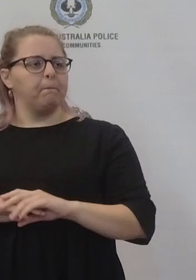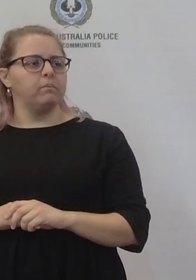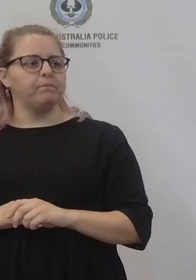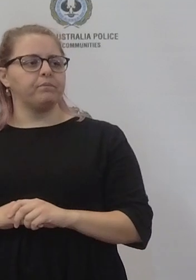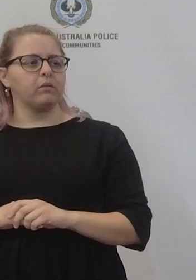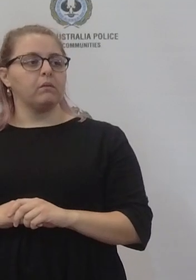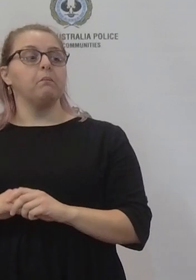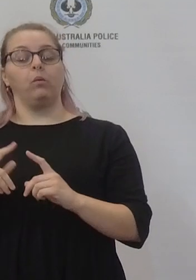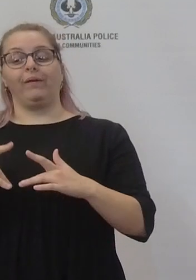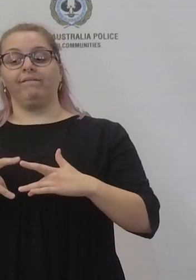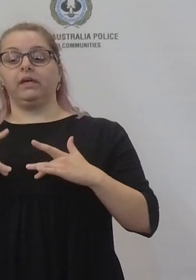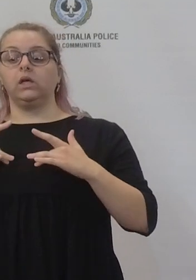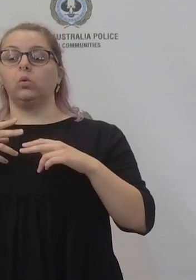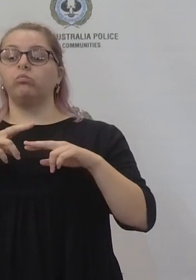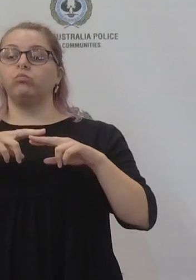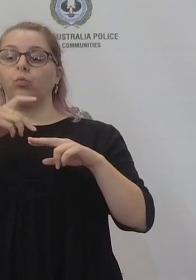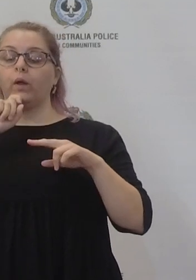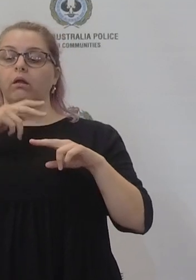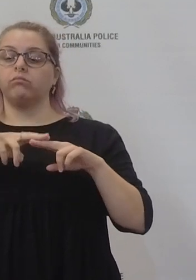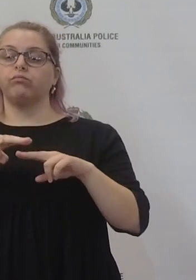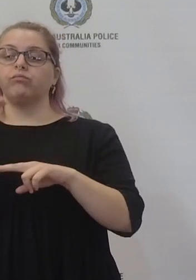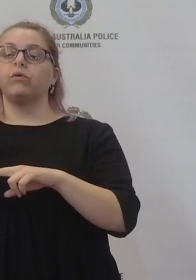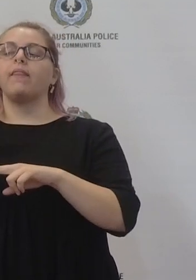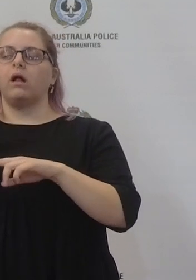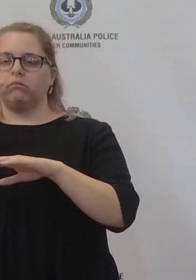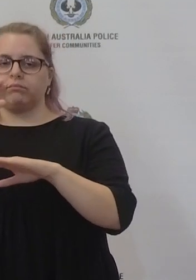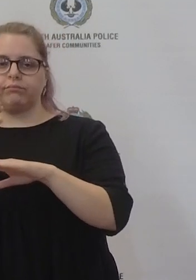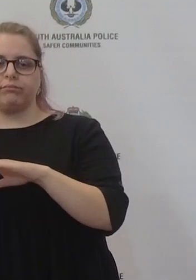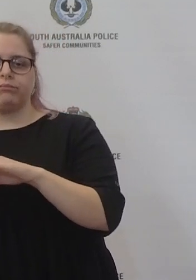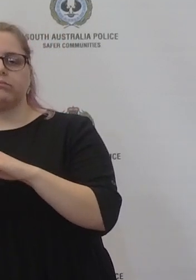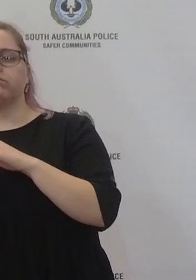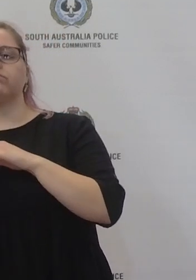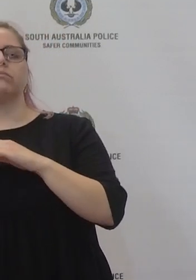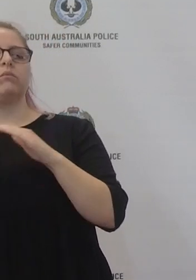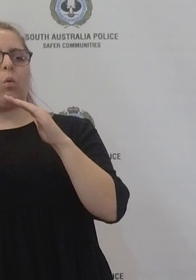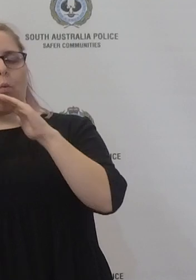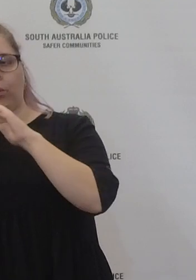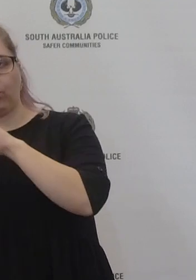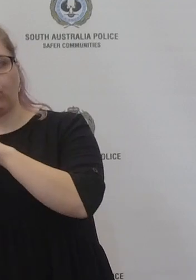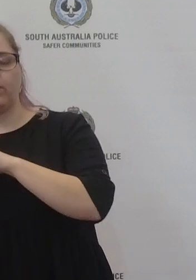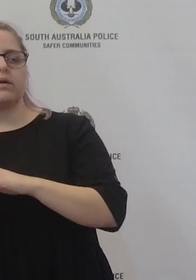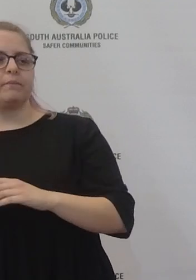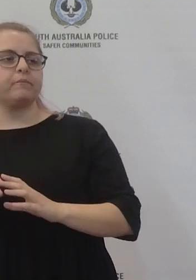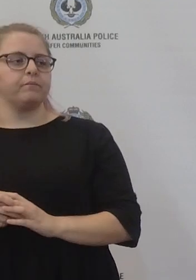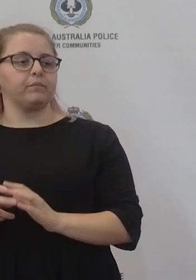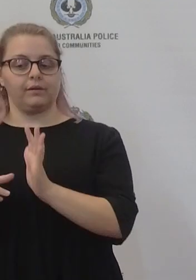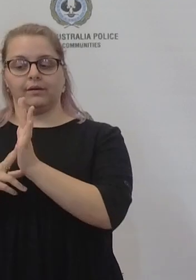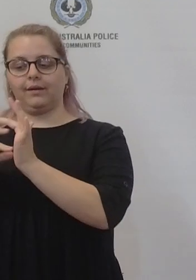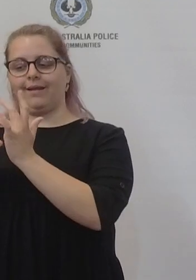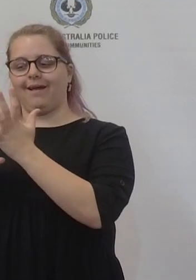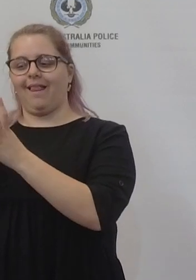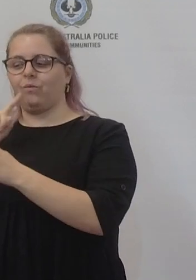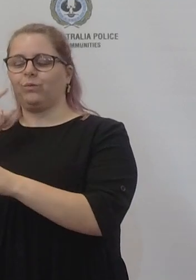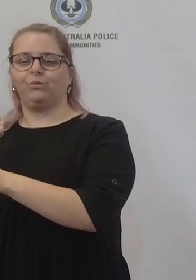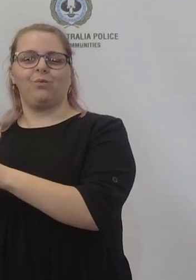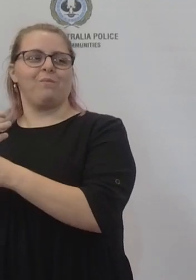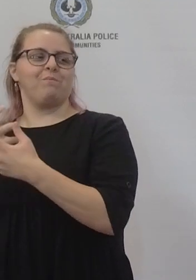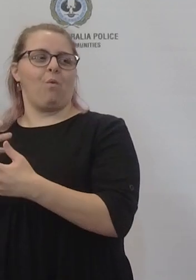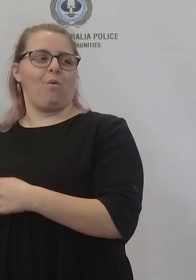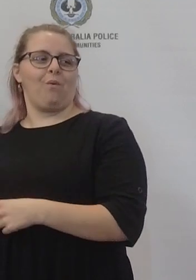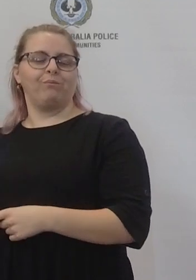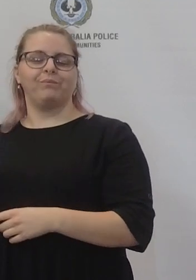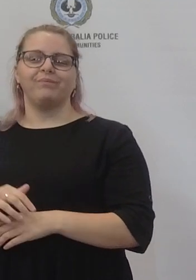and as I've said several times and I think Professor Spurrier will support this the key issue for us is